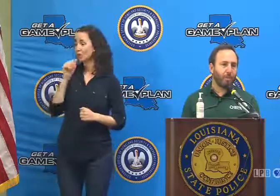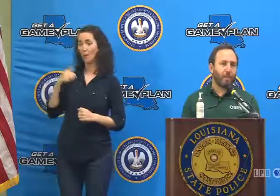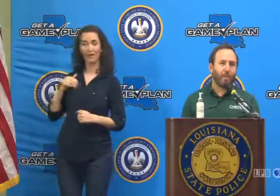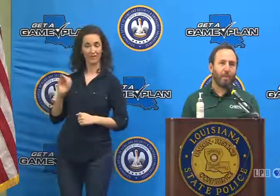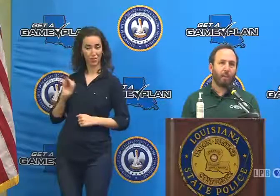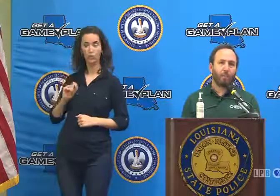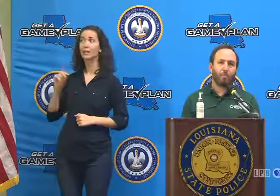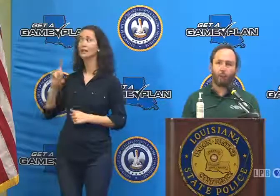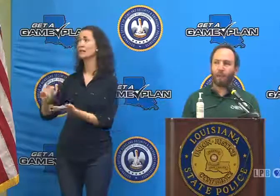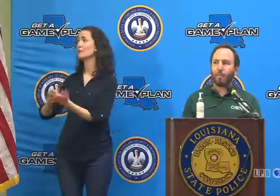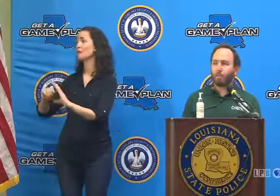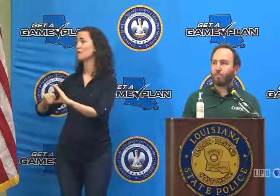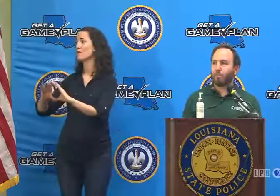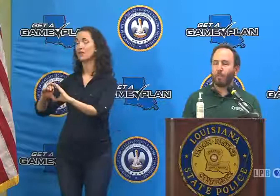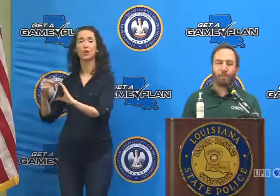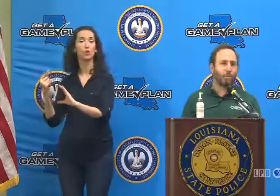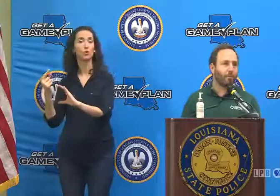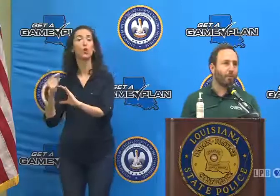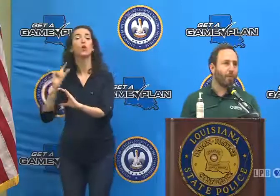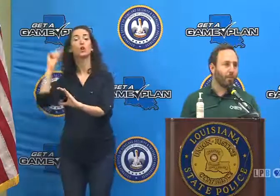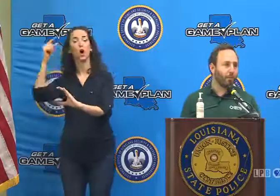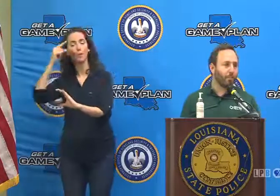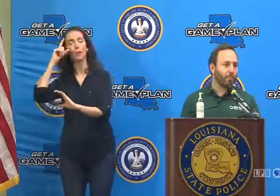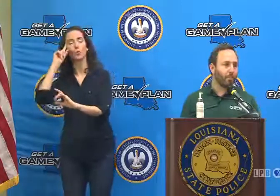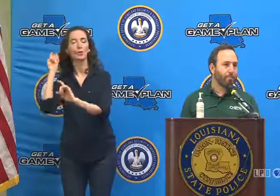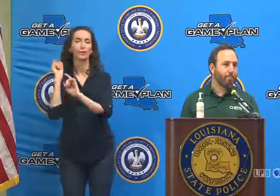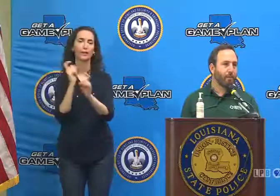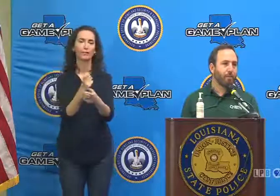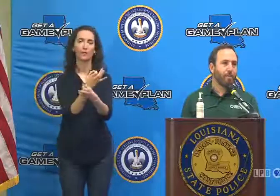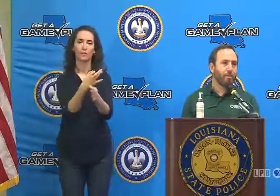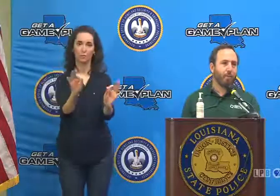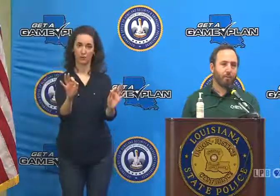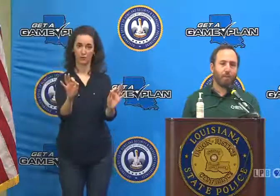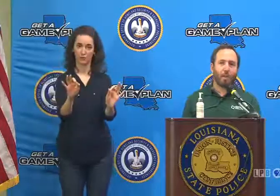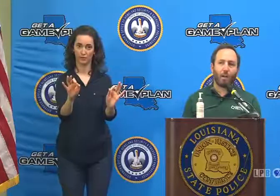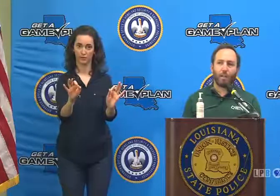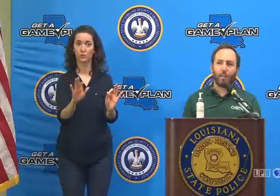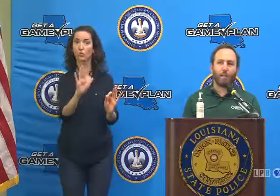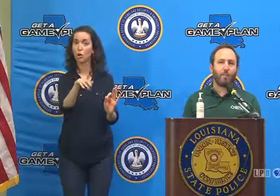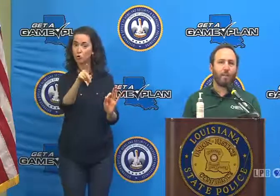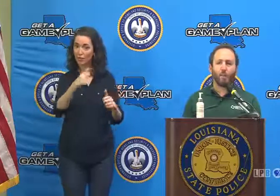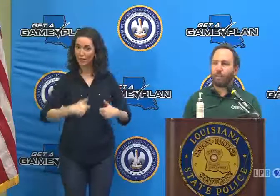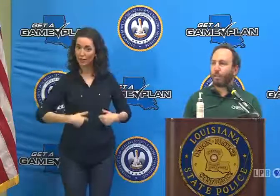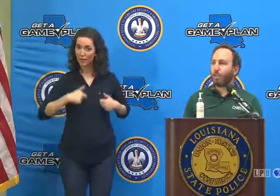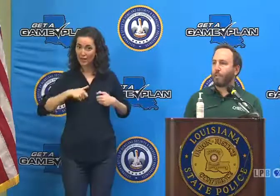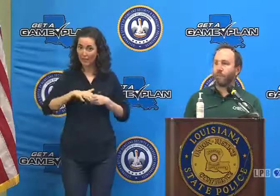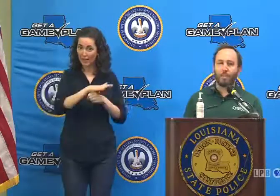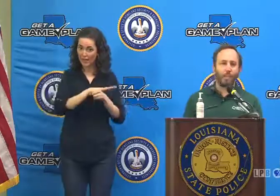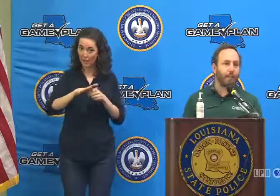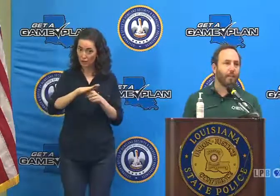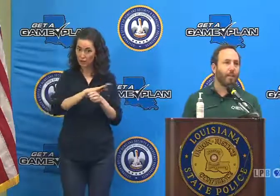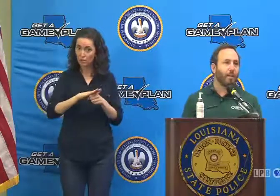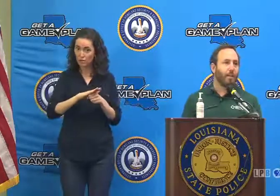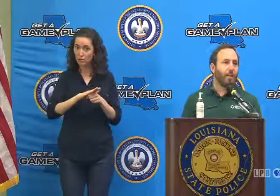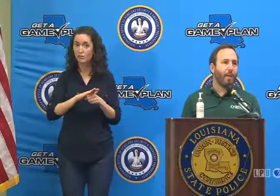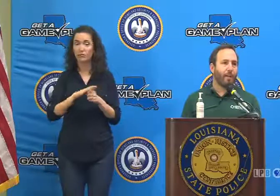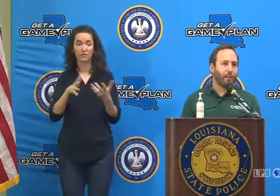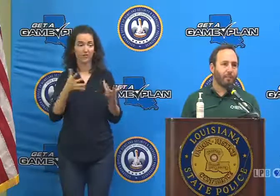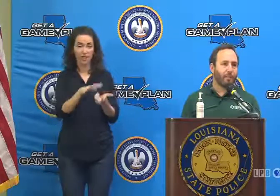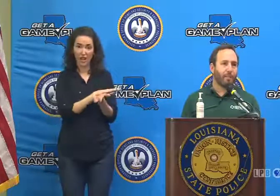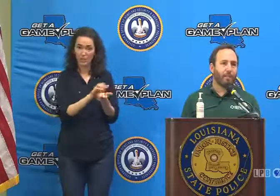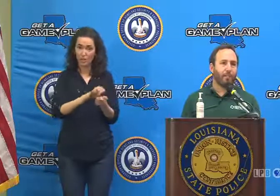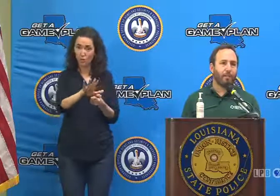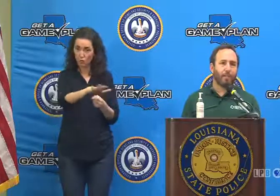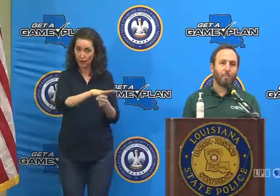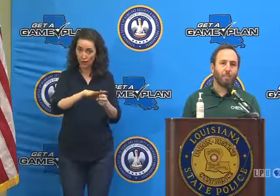prescriptions. It will provide those prescriptions free of charge. So if you reside in an affected area in Louisiana and